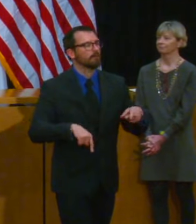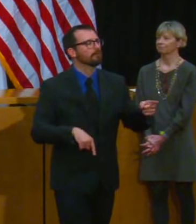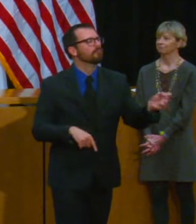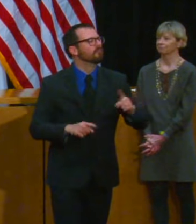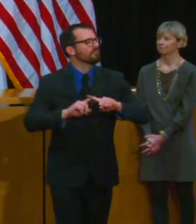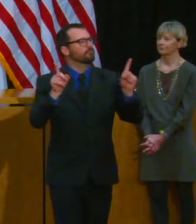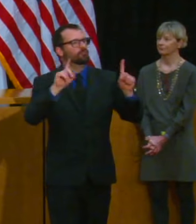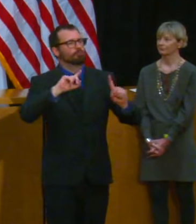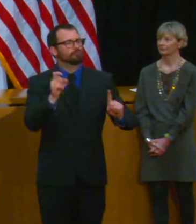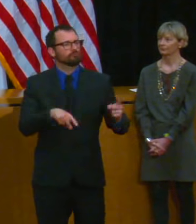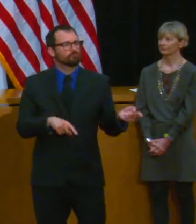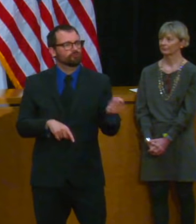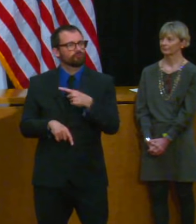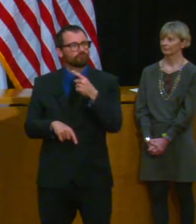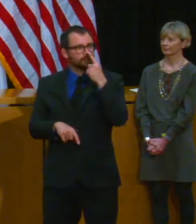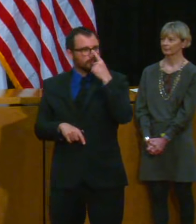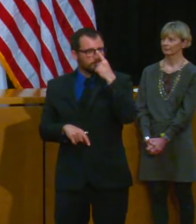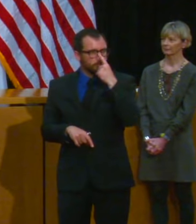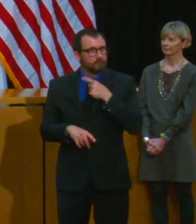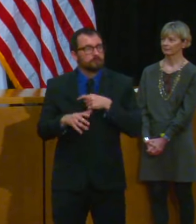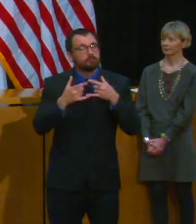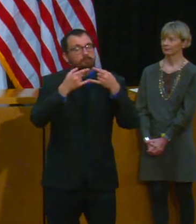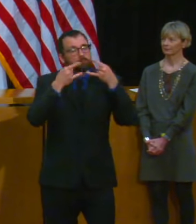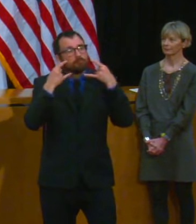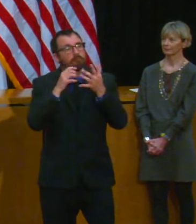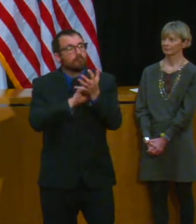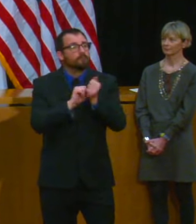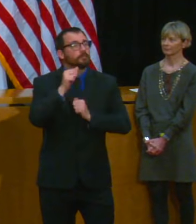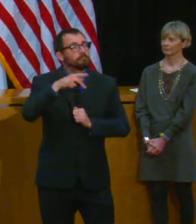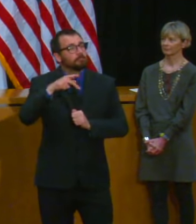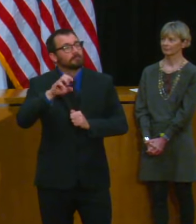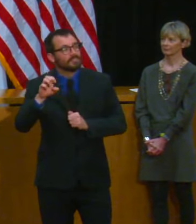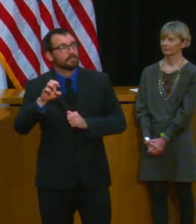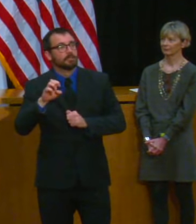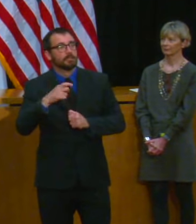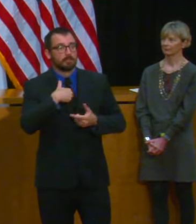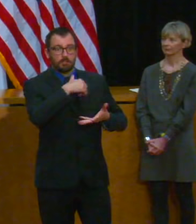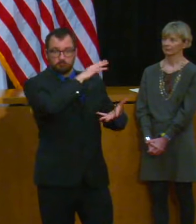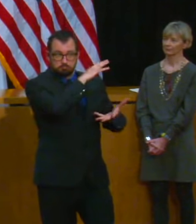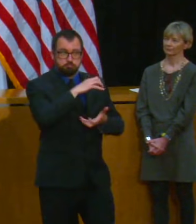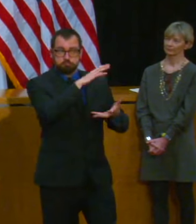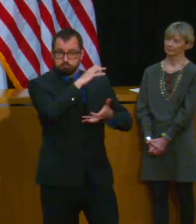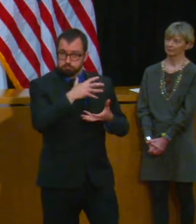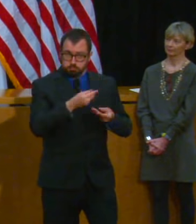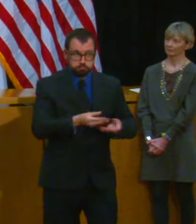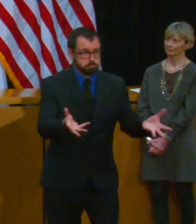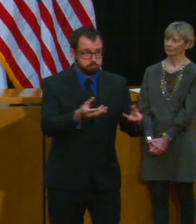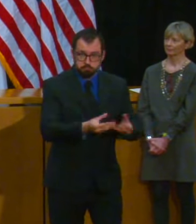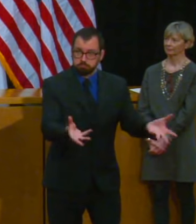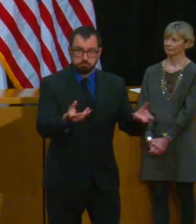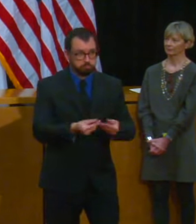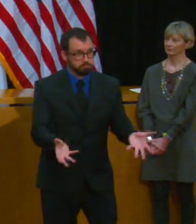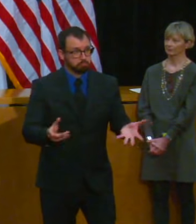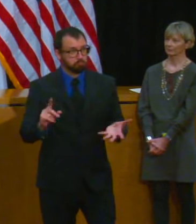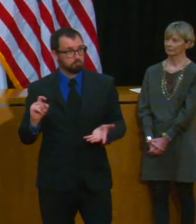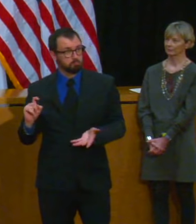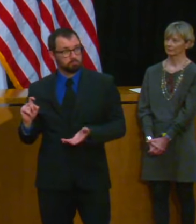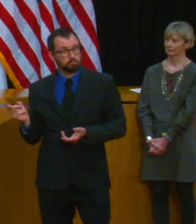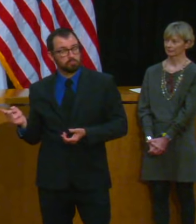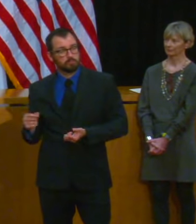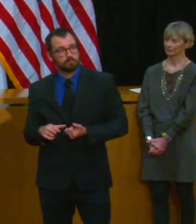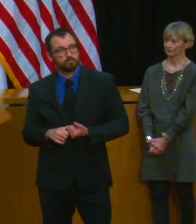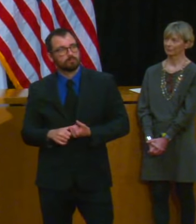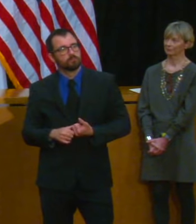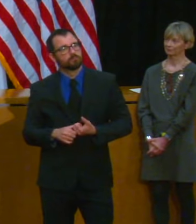than what's been brought in before? well keep in mind a lot of the stuff we brought in tested plus 90 and plus 85 and part of the reason we